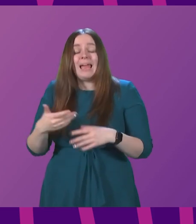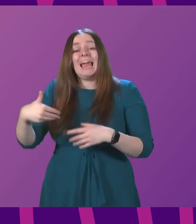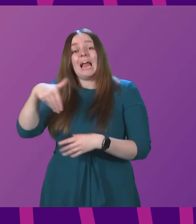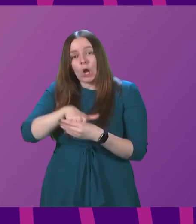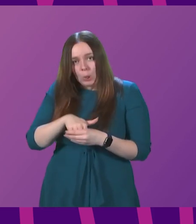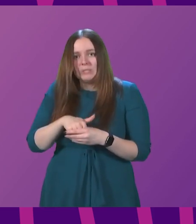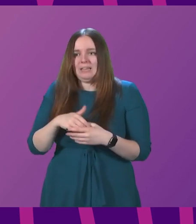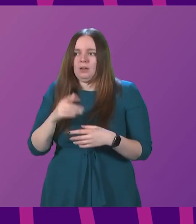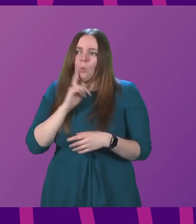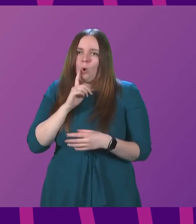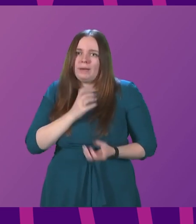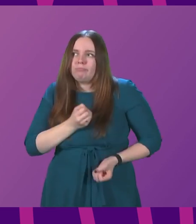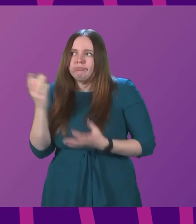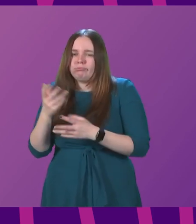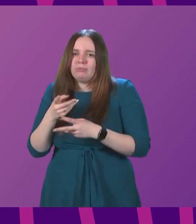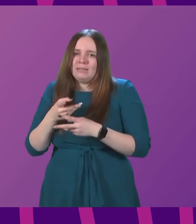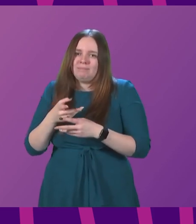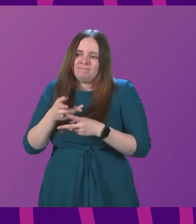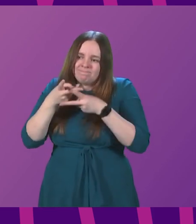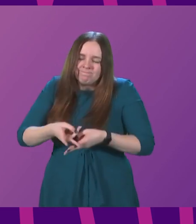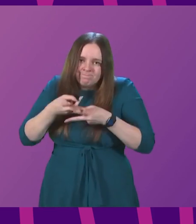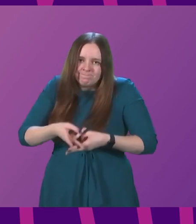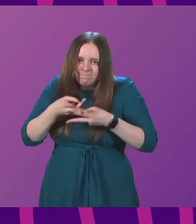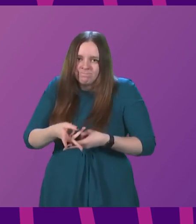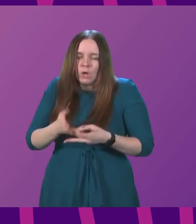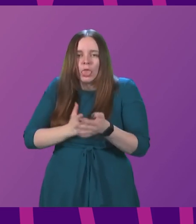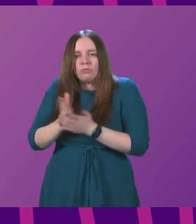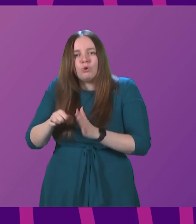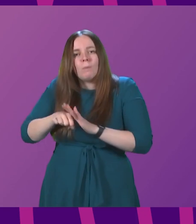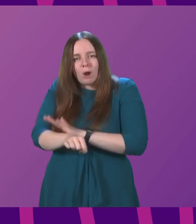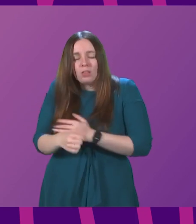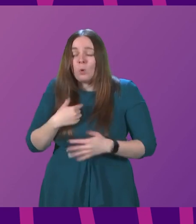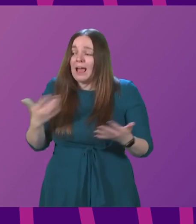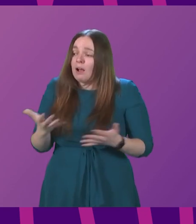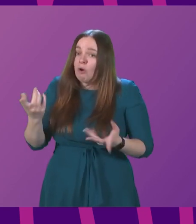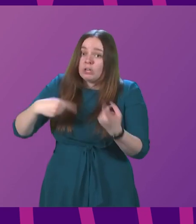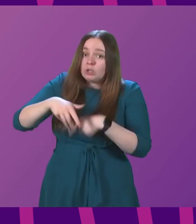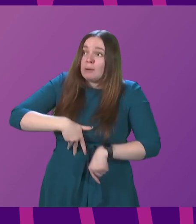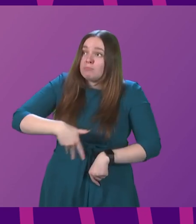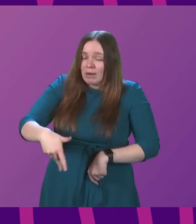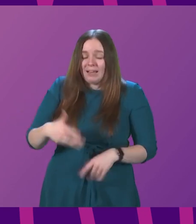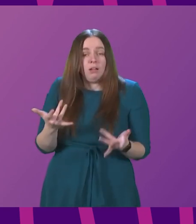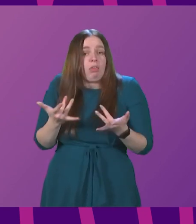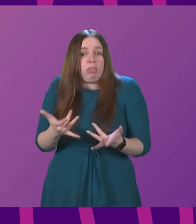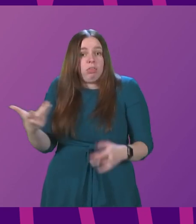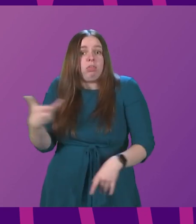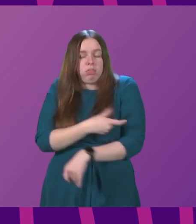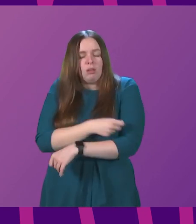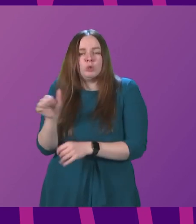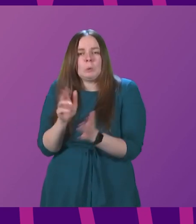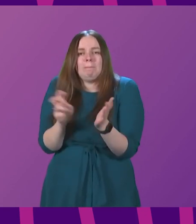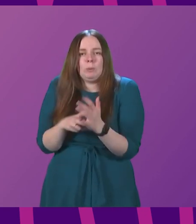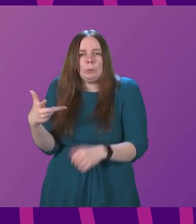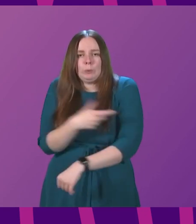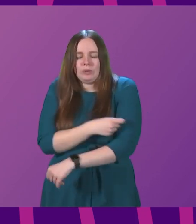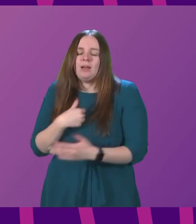women to intensive care and premature birth. I do urge all those who are pregnant who have not already done so to book their vaccination as soon as